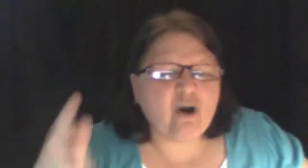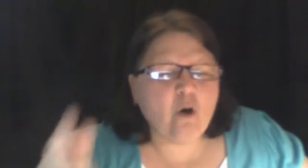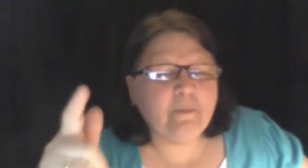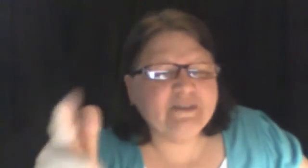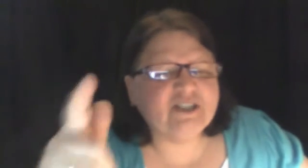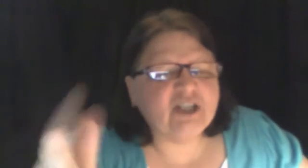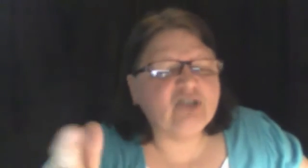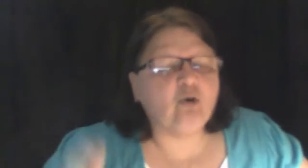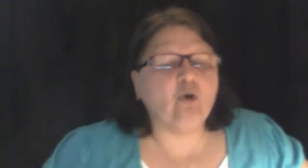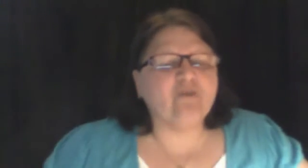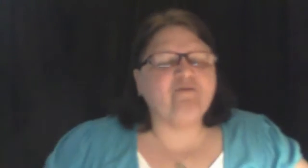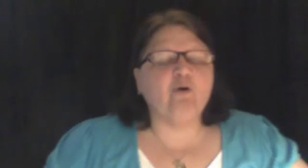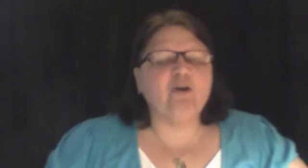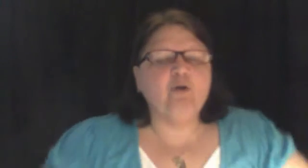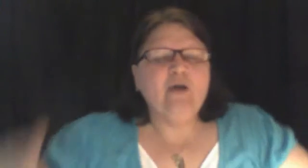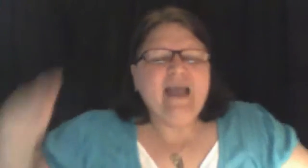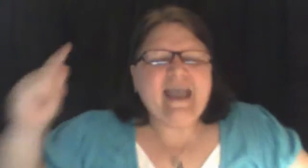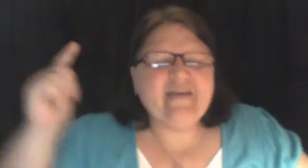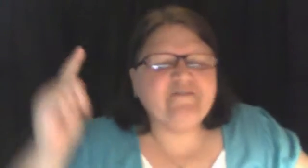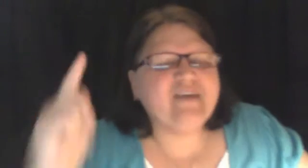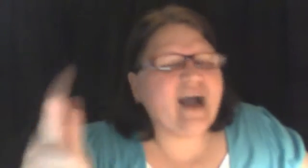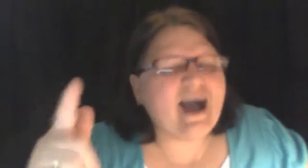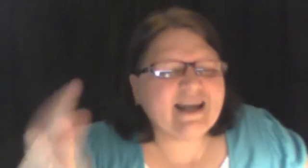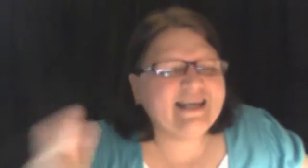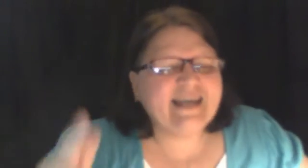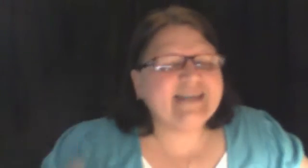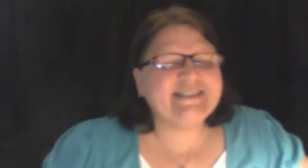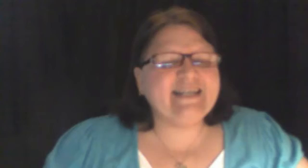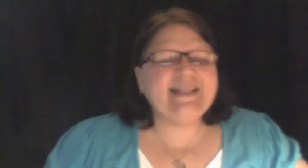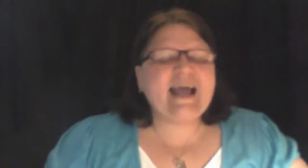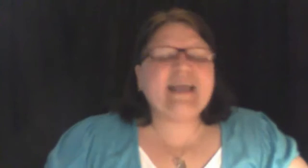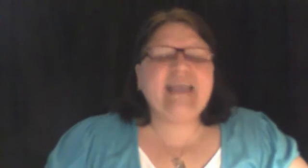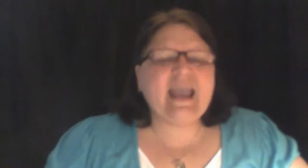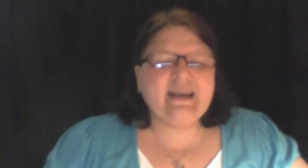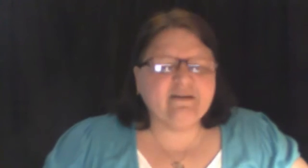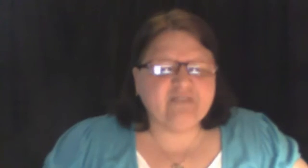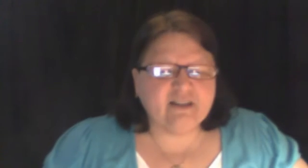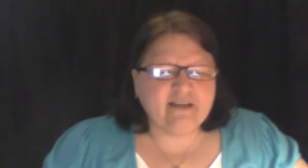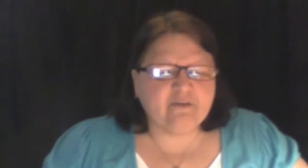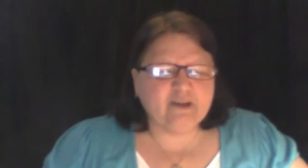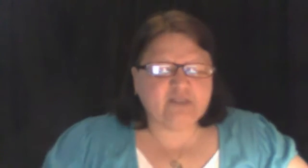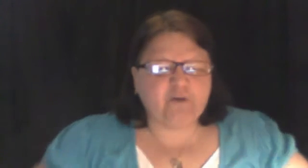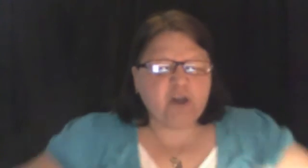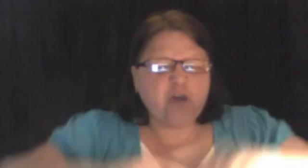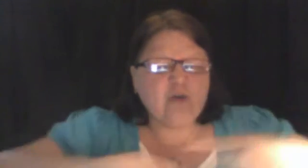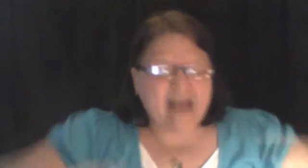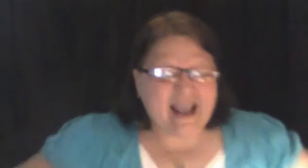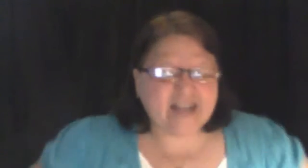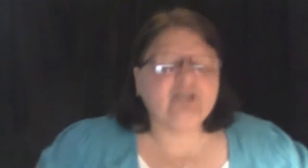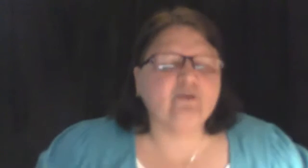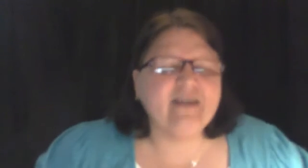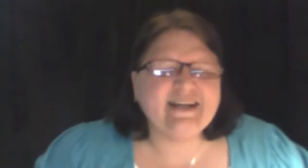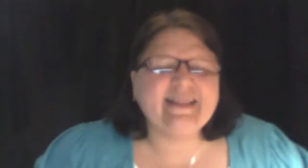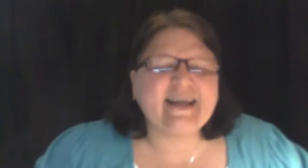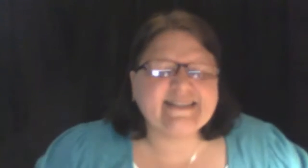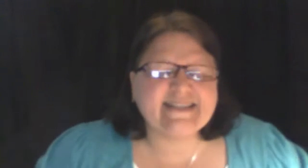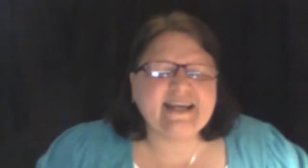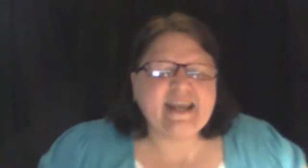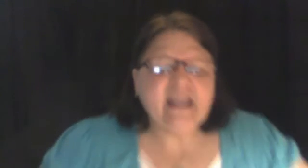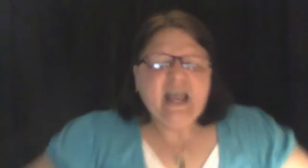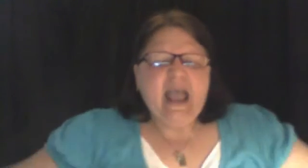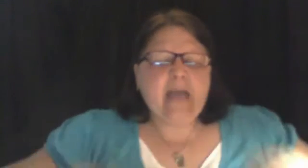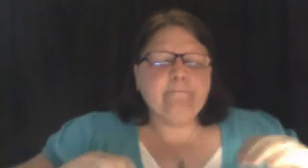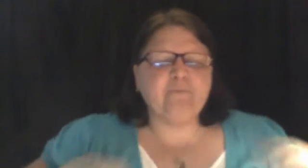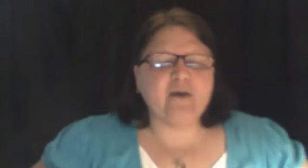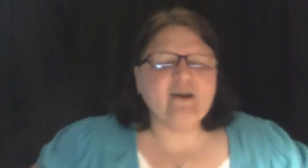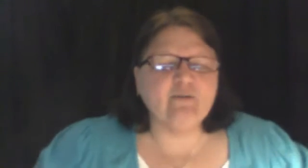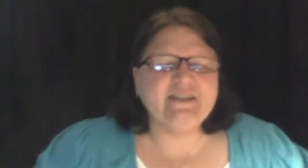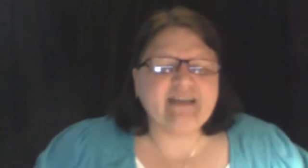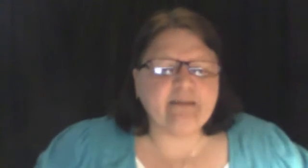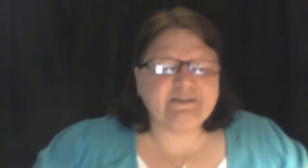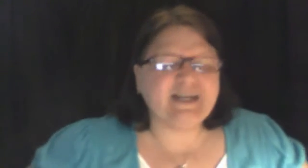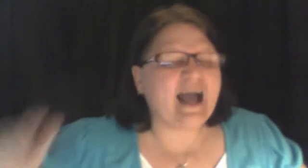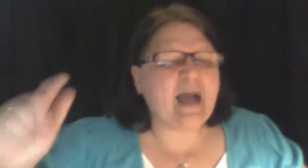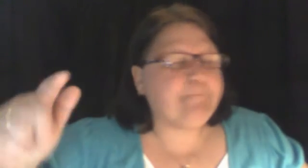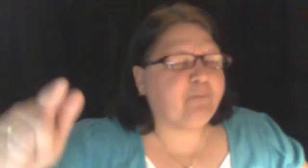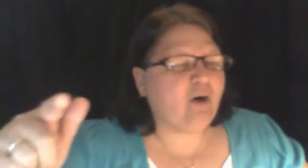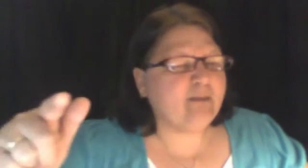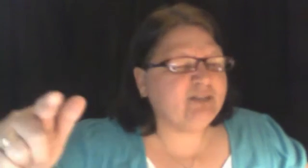opens the door for you, if God kicks in that gate of deliverance for you to enter into that city and bring redemption, I promise